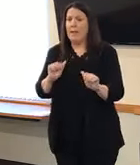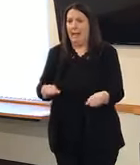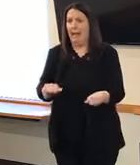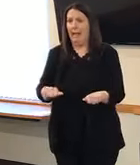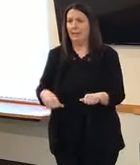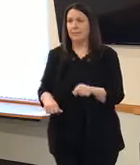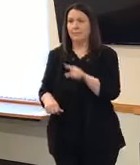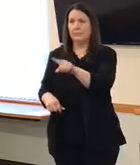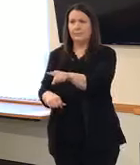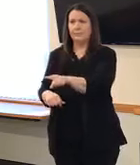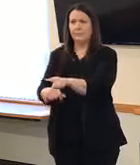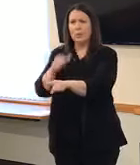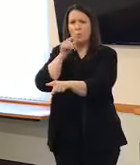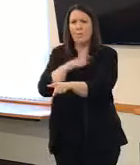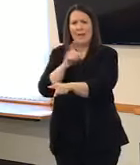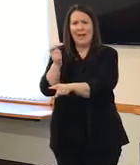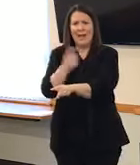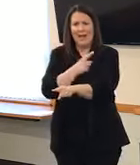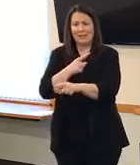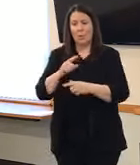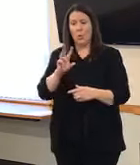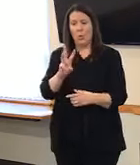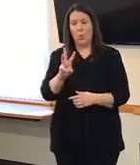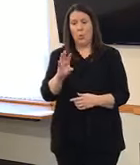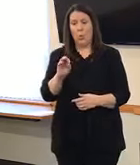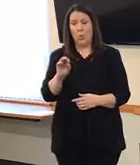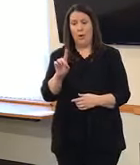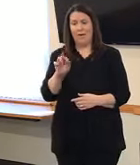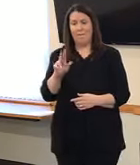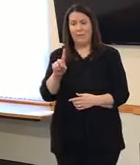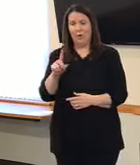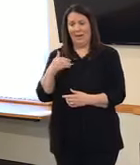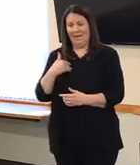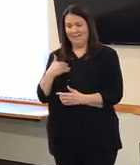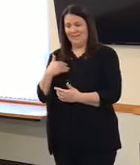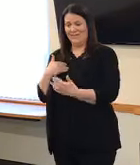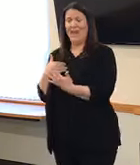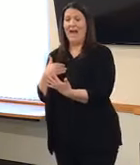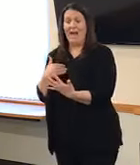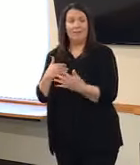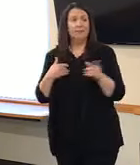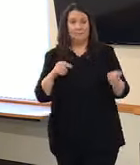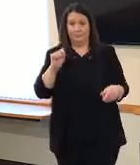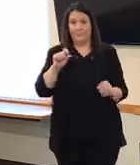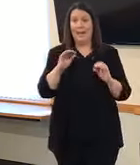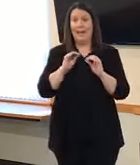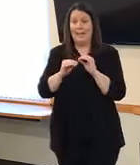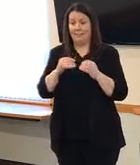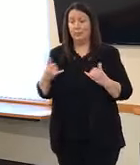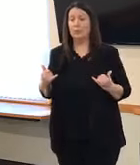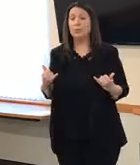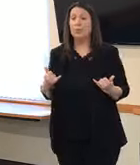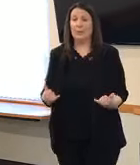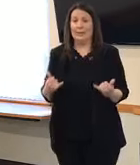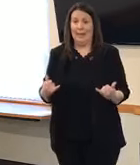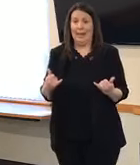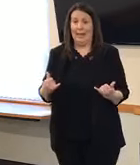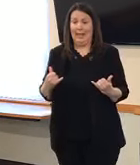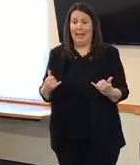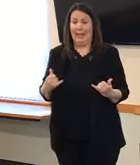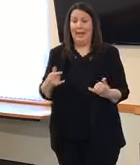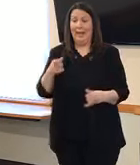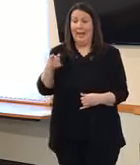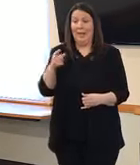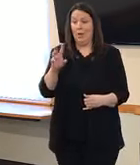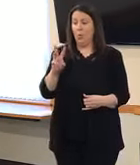said there were five cases in Woodford? So there were, when the data was run today that was submitted for our report, there was